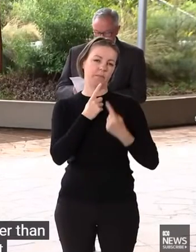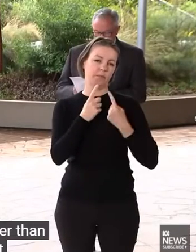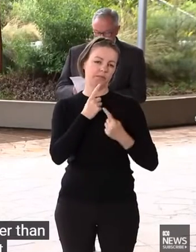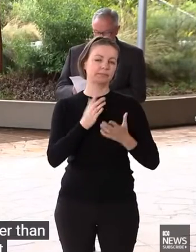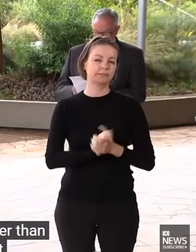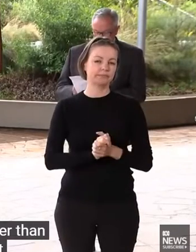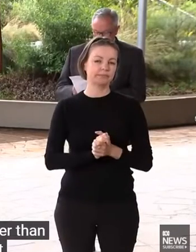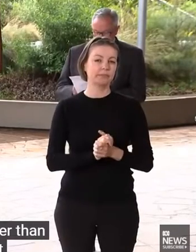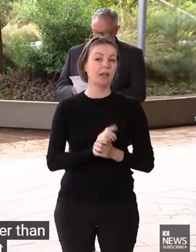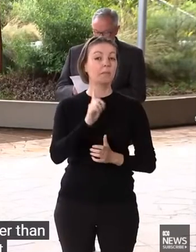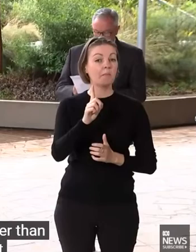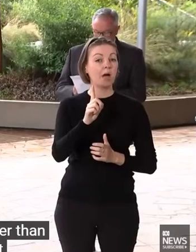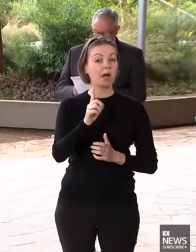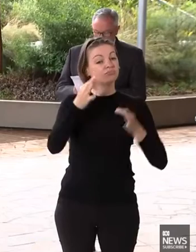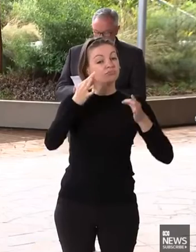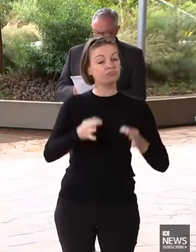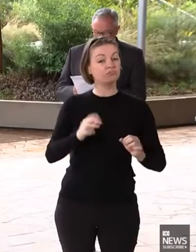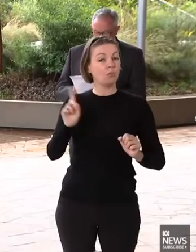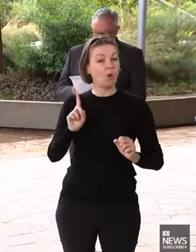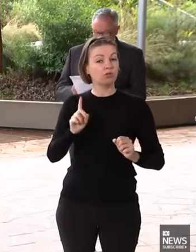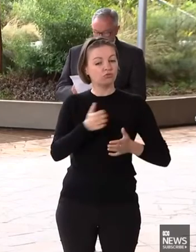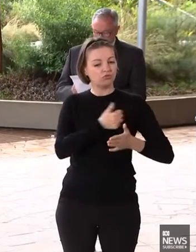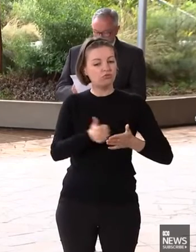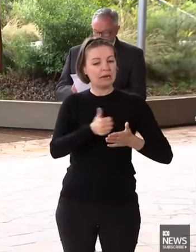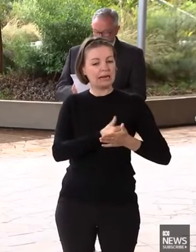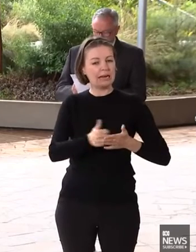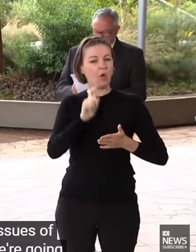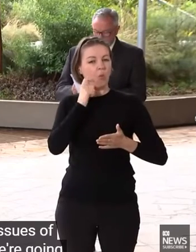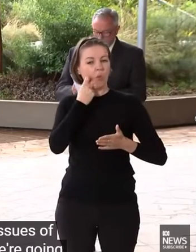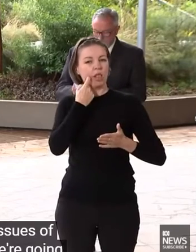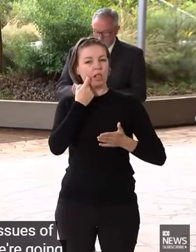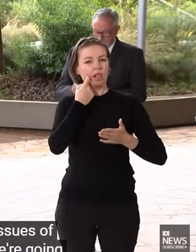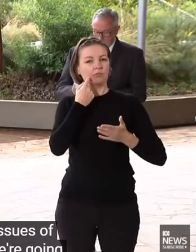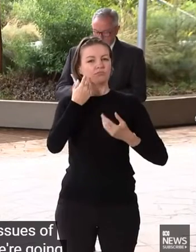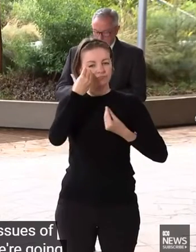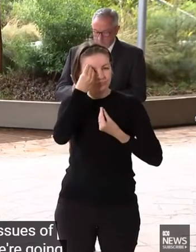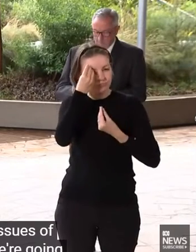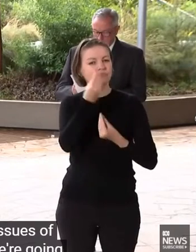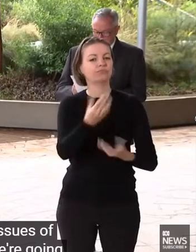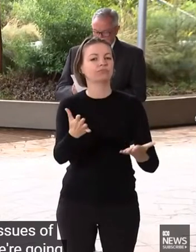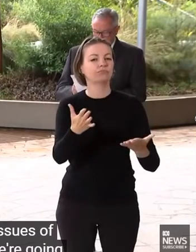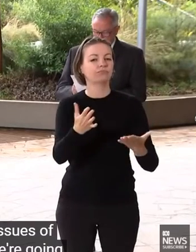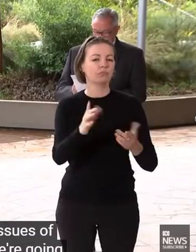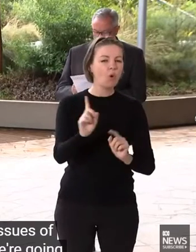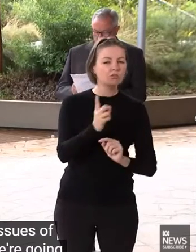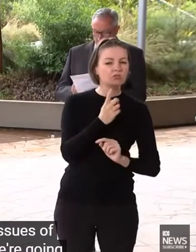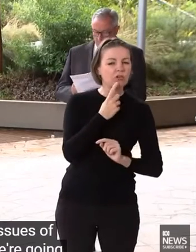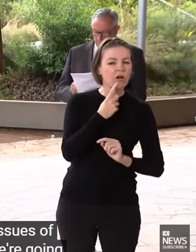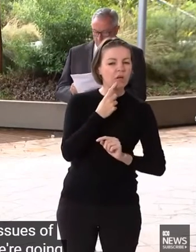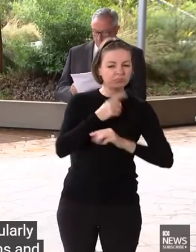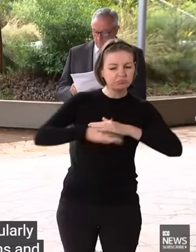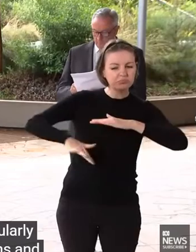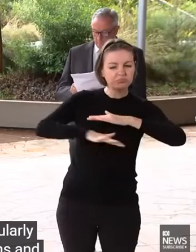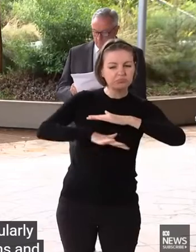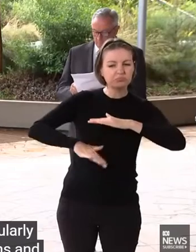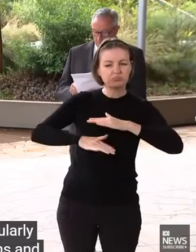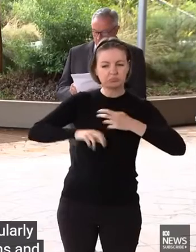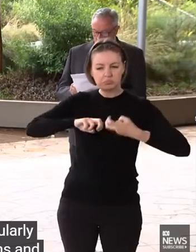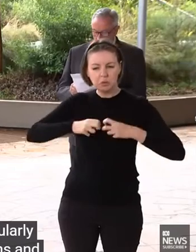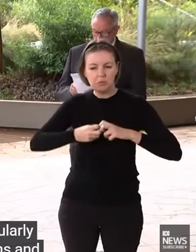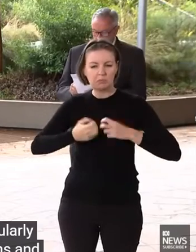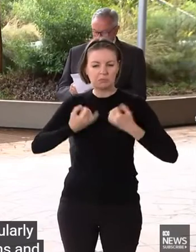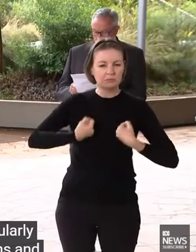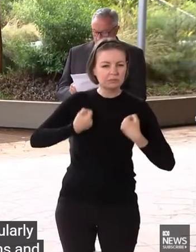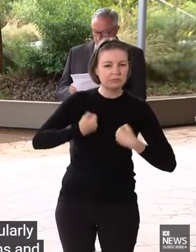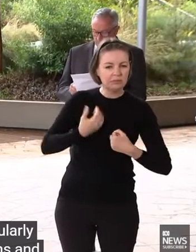is regularly reporting the deaths and providing a little bit more information about the types of conditions that individuals have to